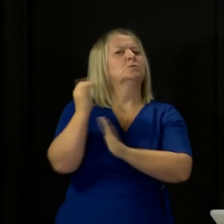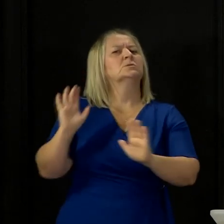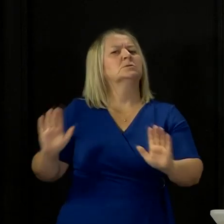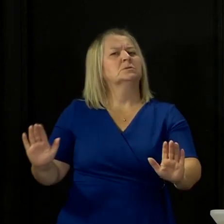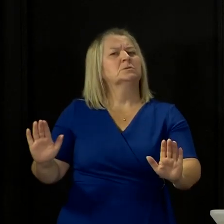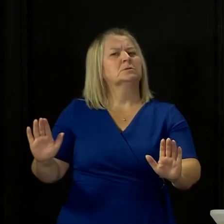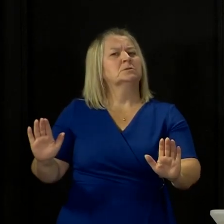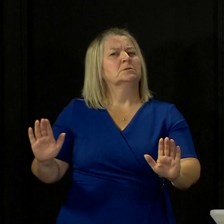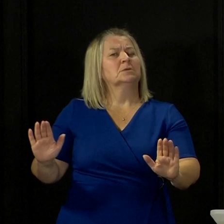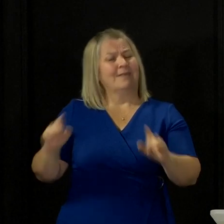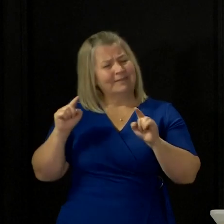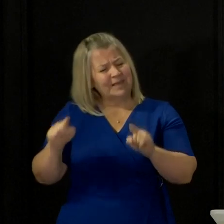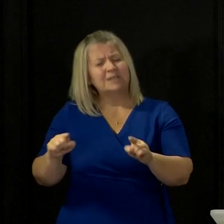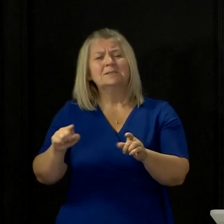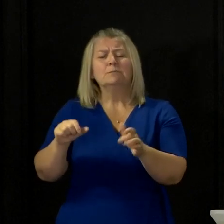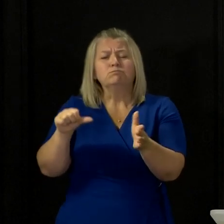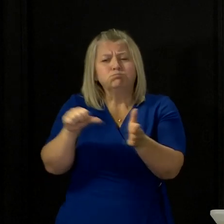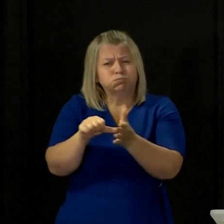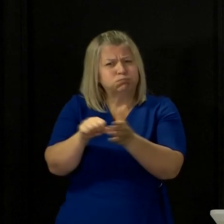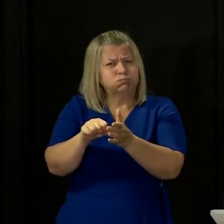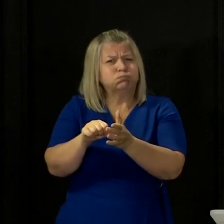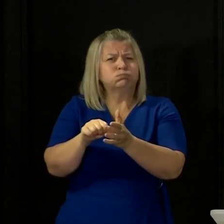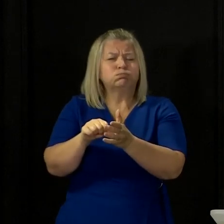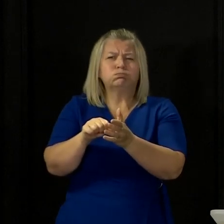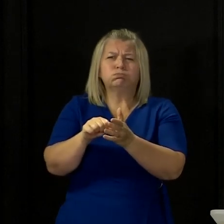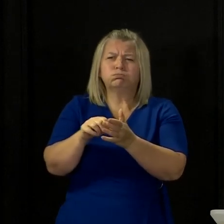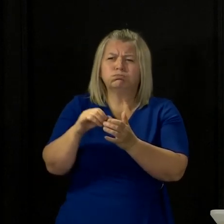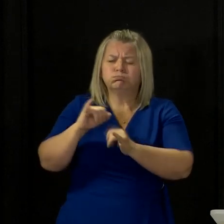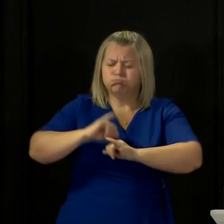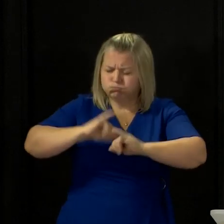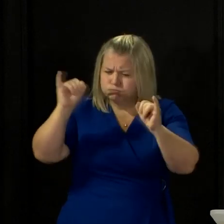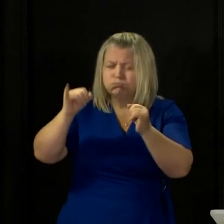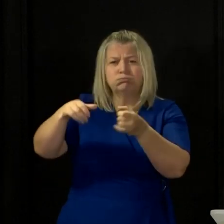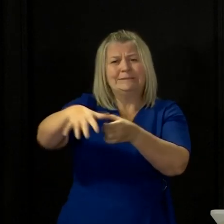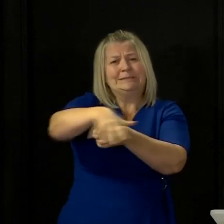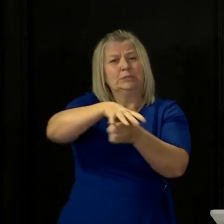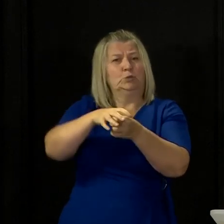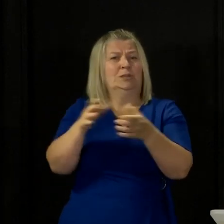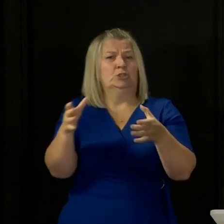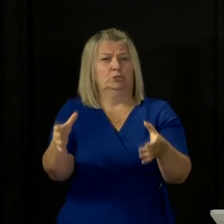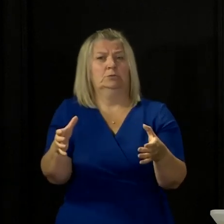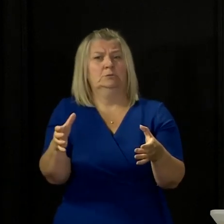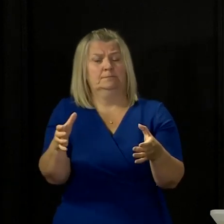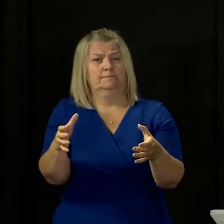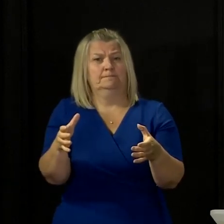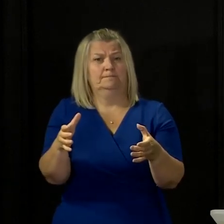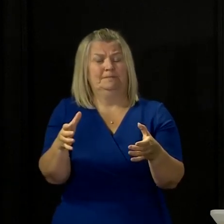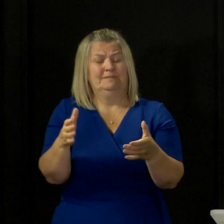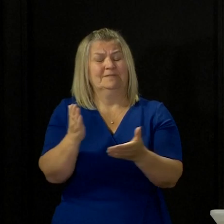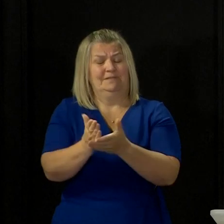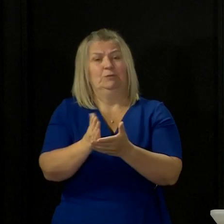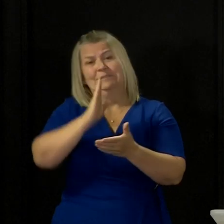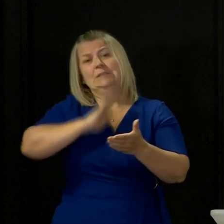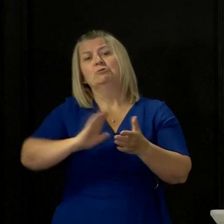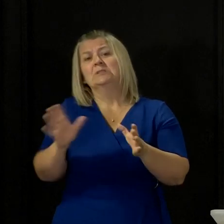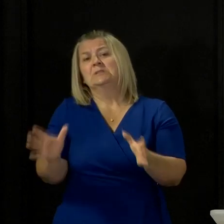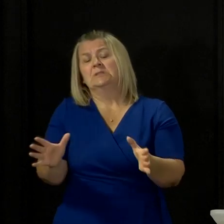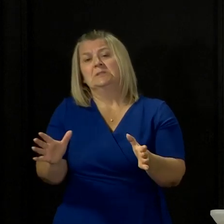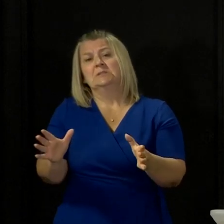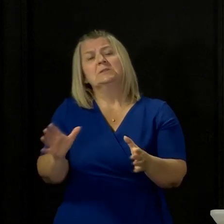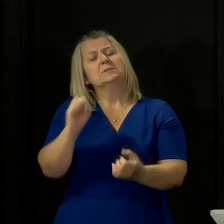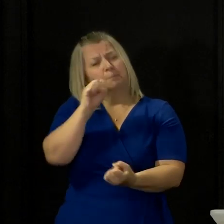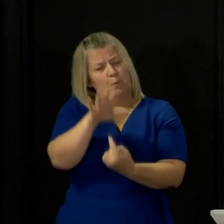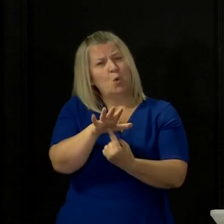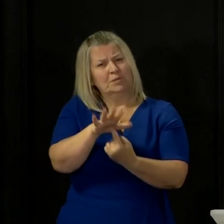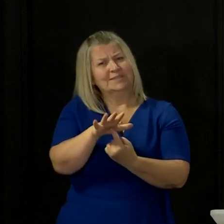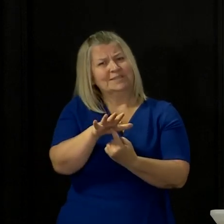incredibly difficult, but they're also the most serious and important that any of us have ever dealt with, and actually, they're much more important